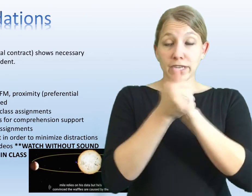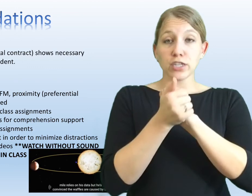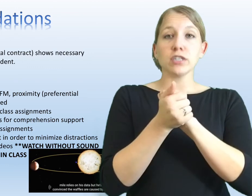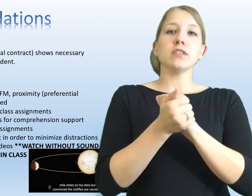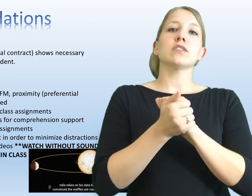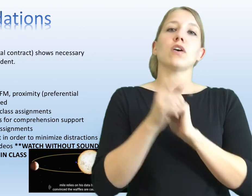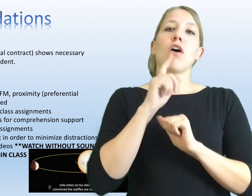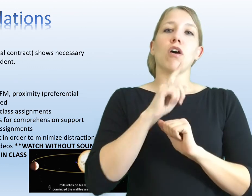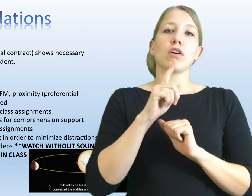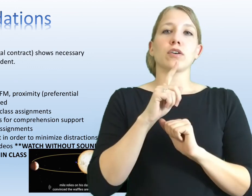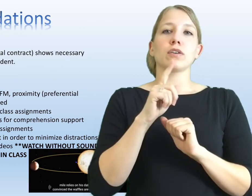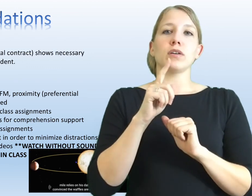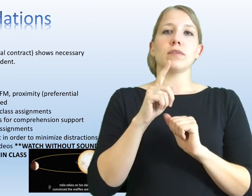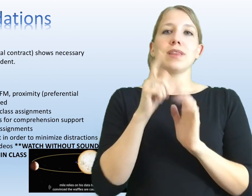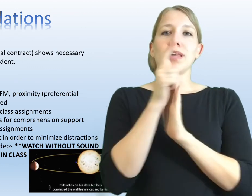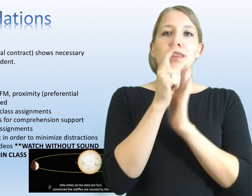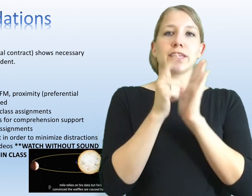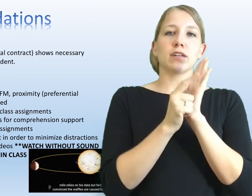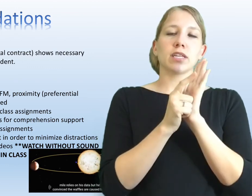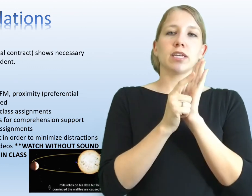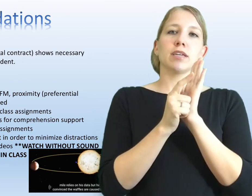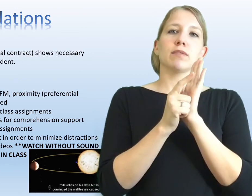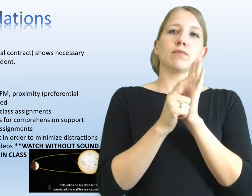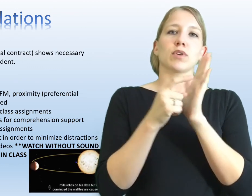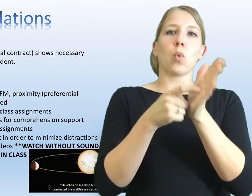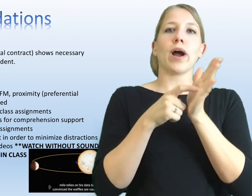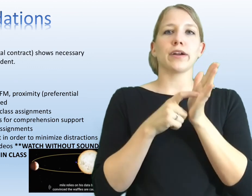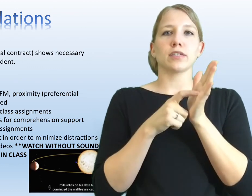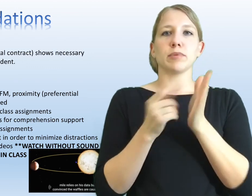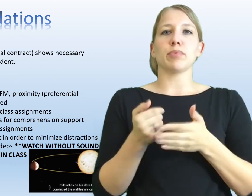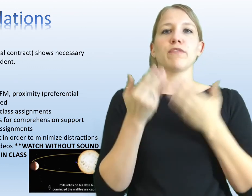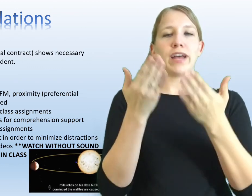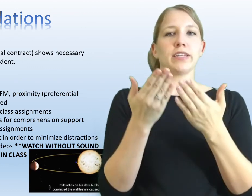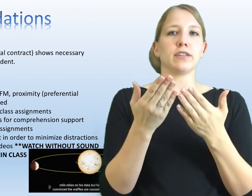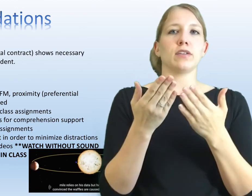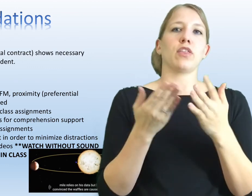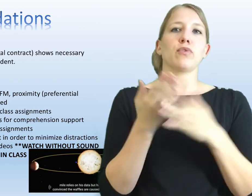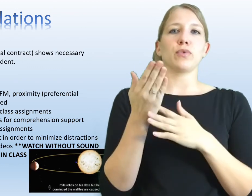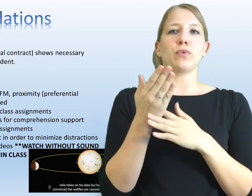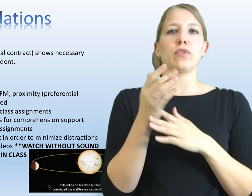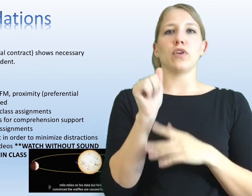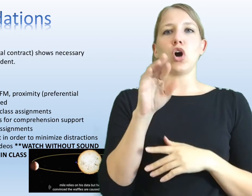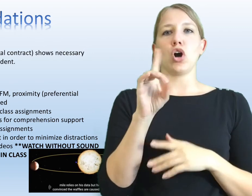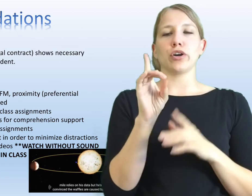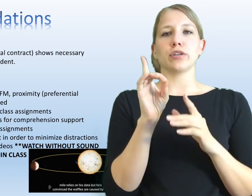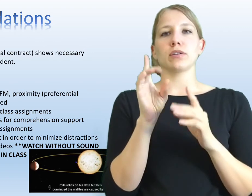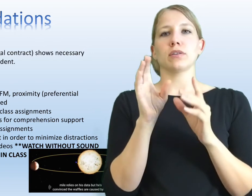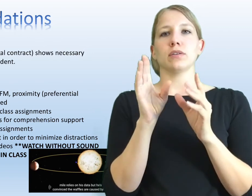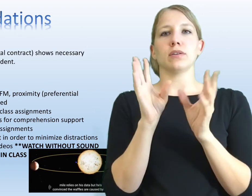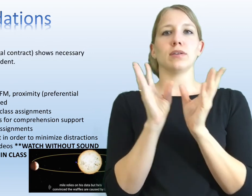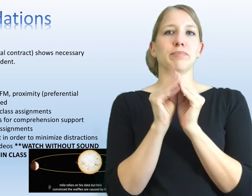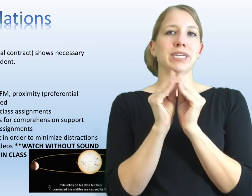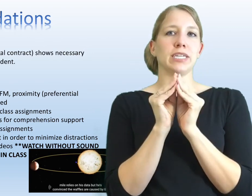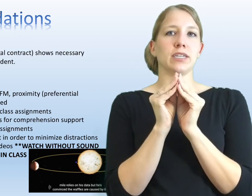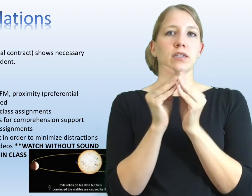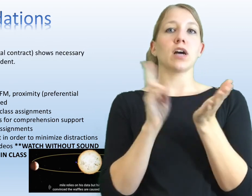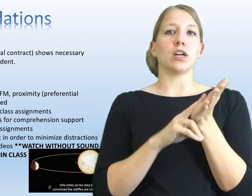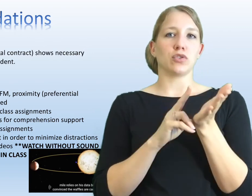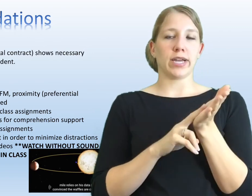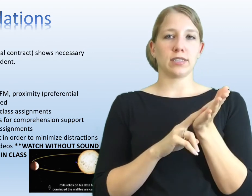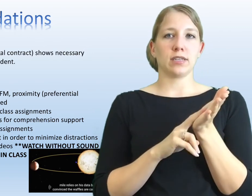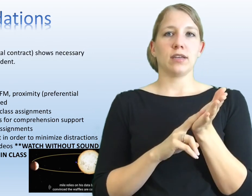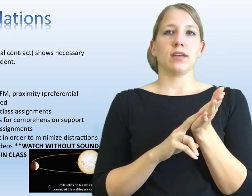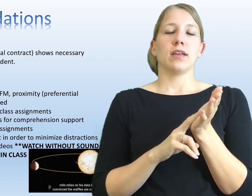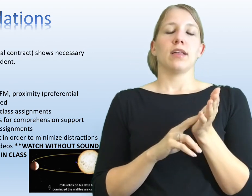Accommodations are legally required to be provided through the ARD meeting